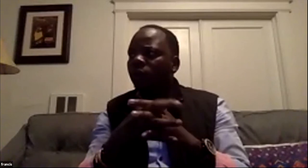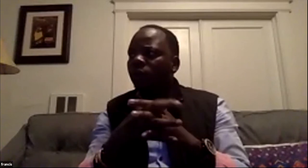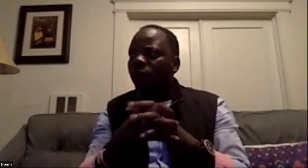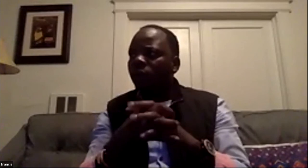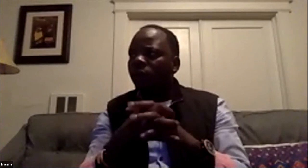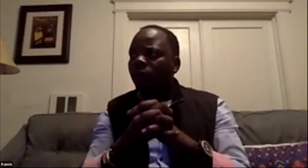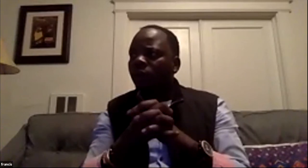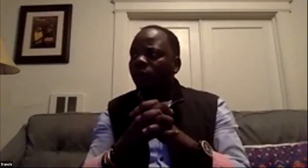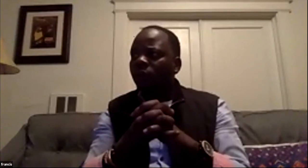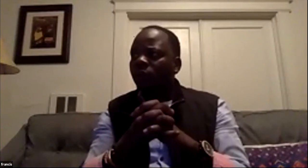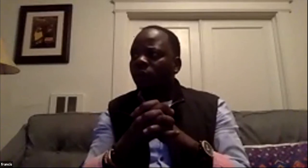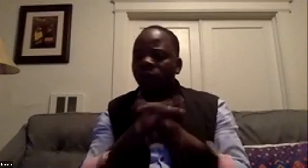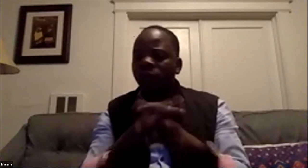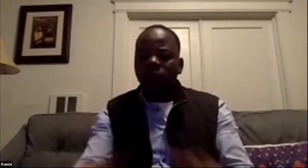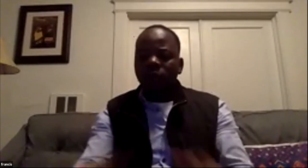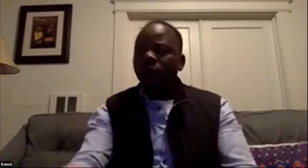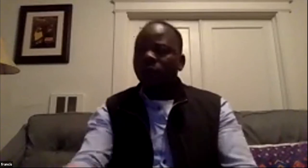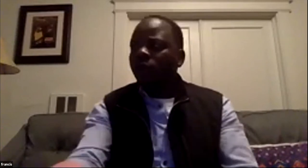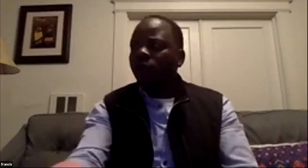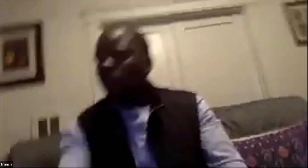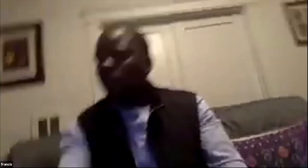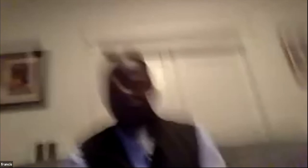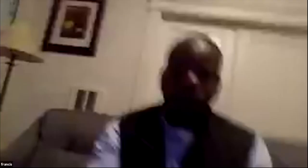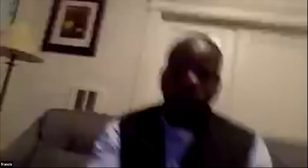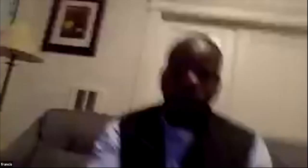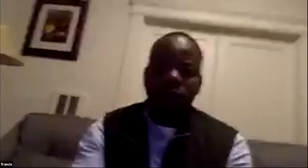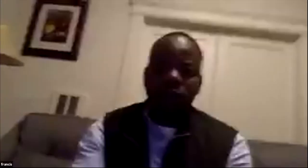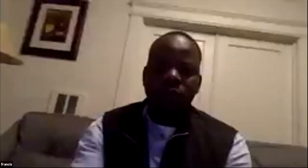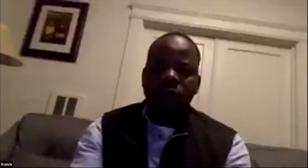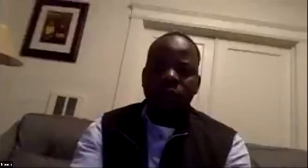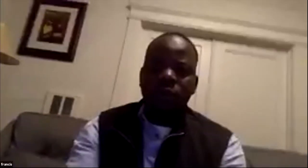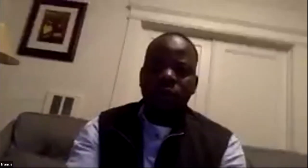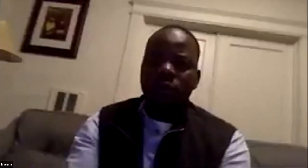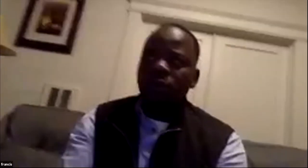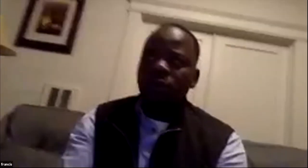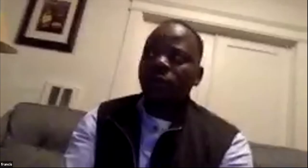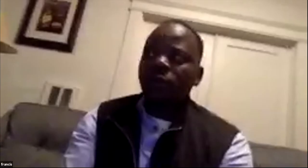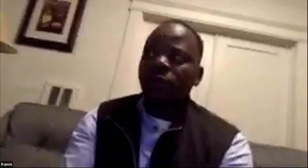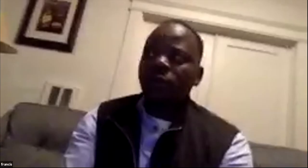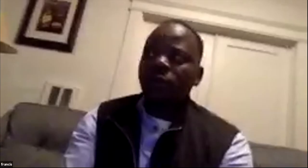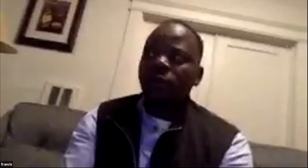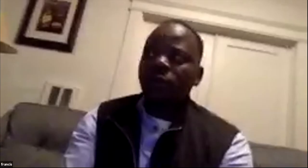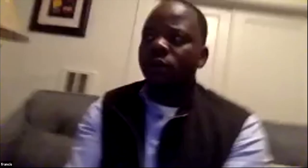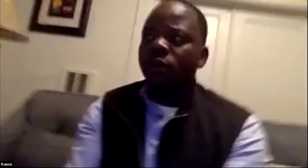that's not the problem i'm having oh hang on one second so okay so